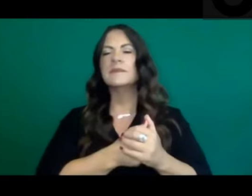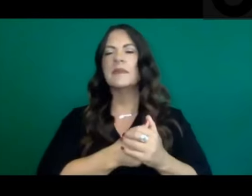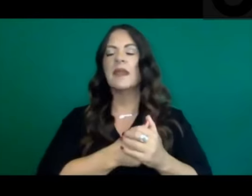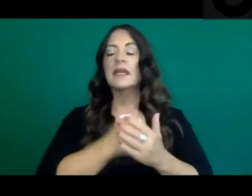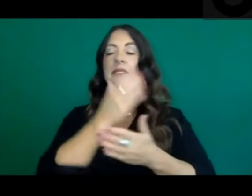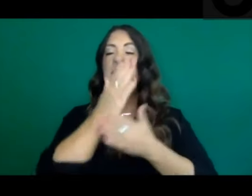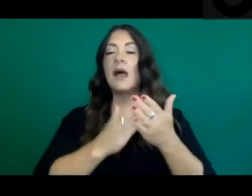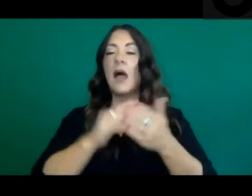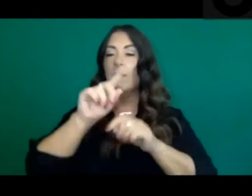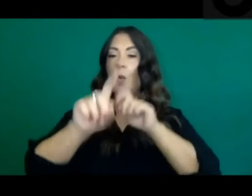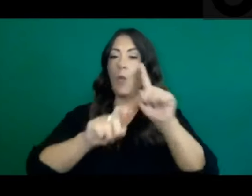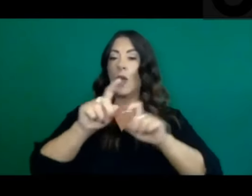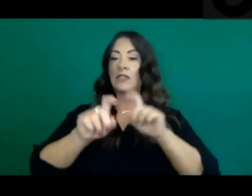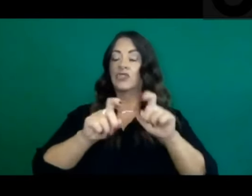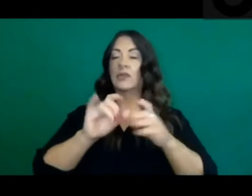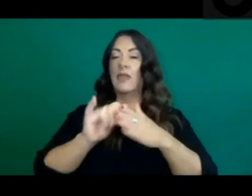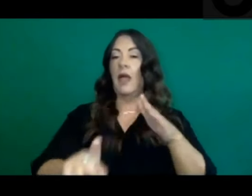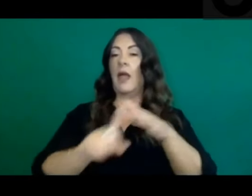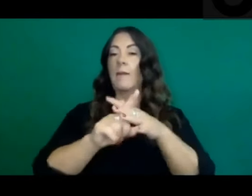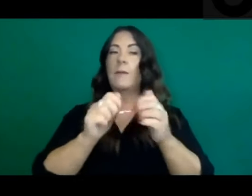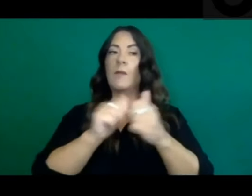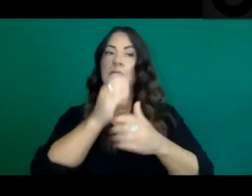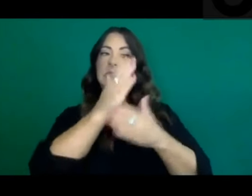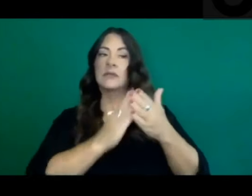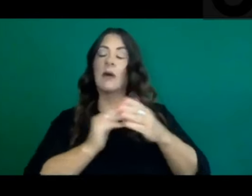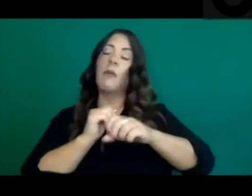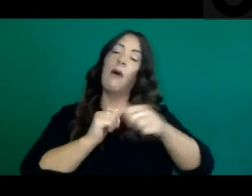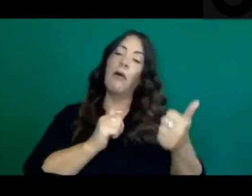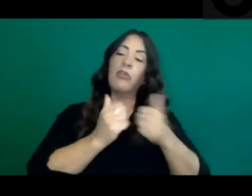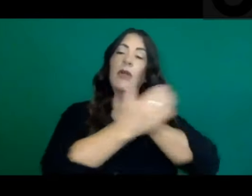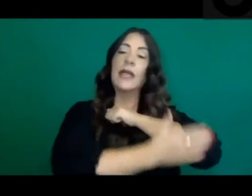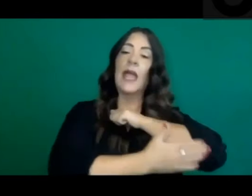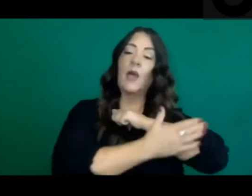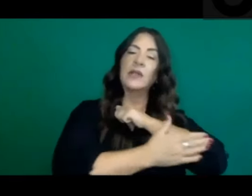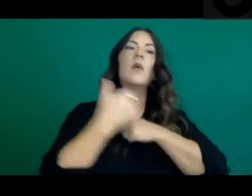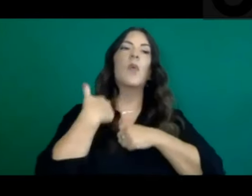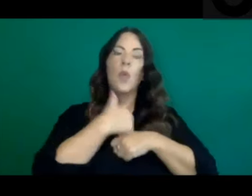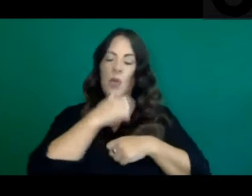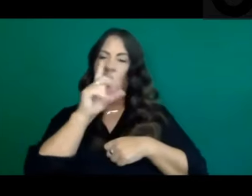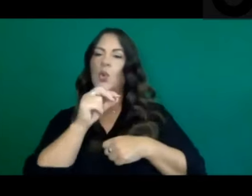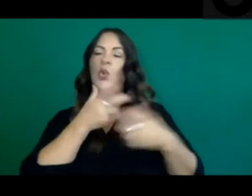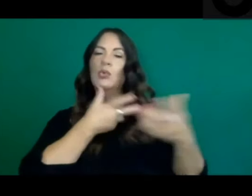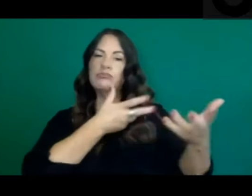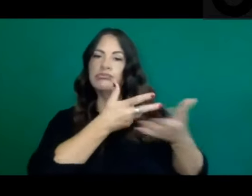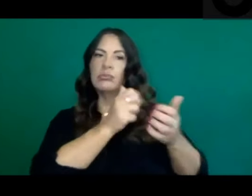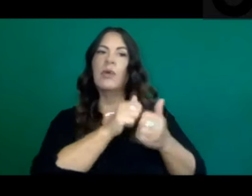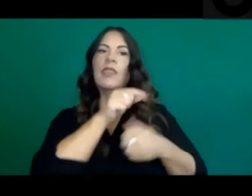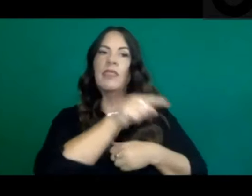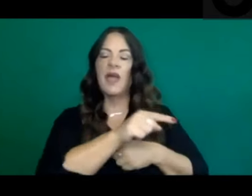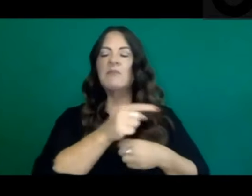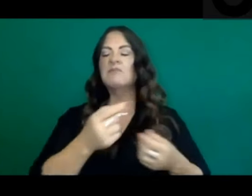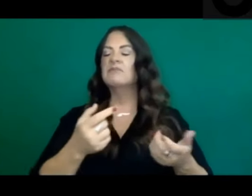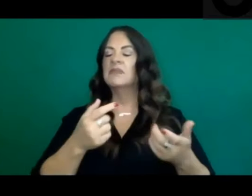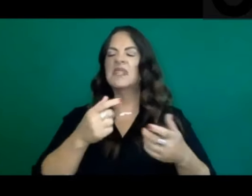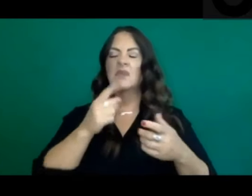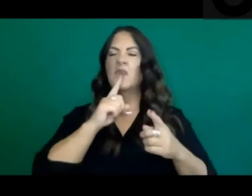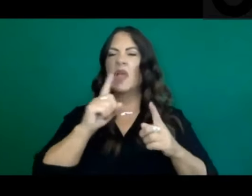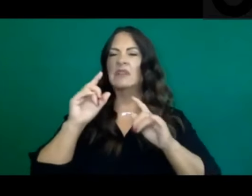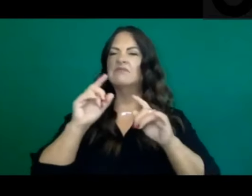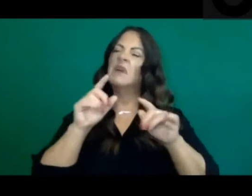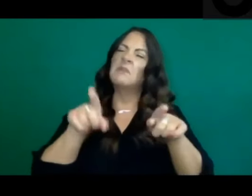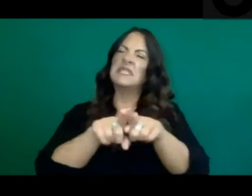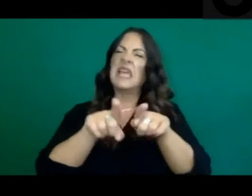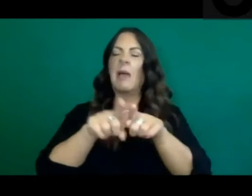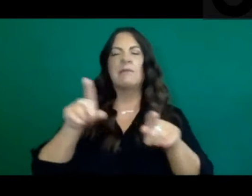with a couple of counties that we continue to work through, but not necessarily more than we normally have. So we feel